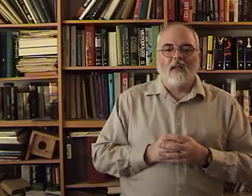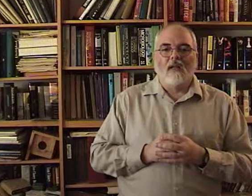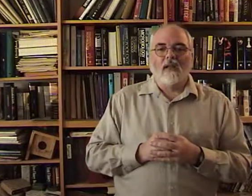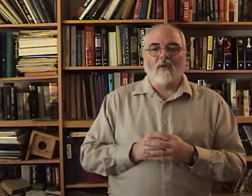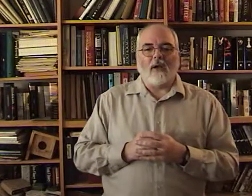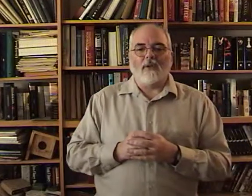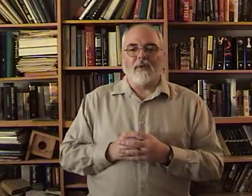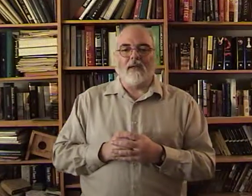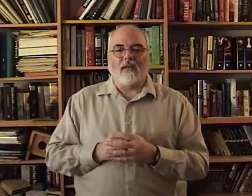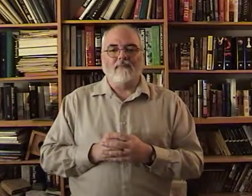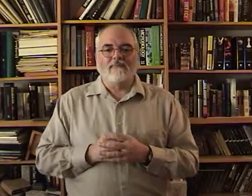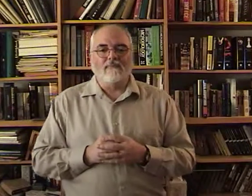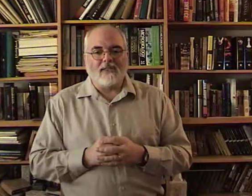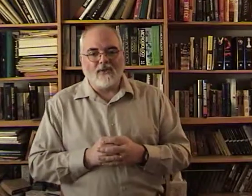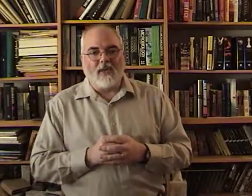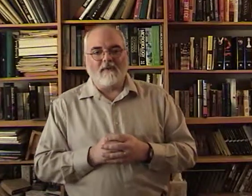I don't think we did that. Let's do that.